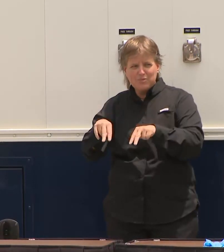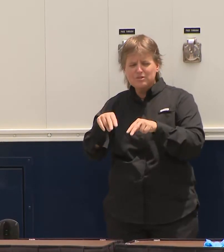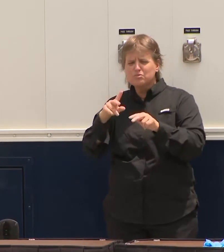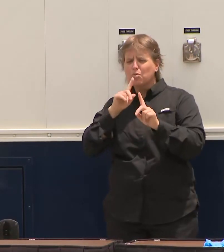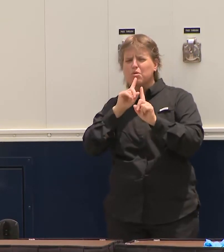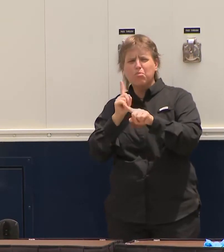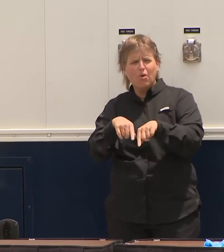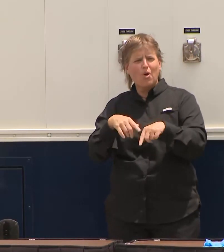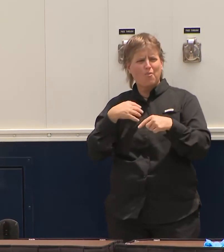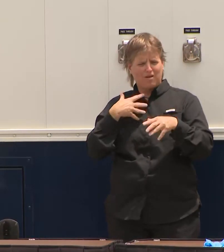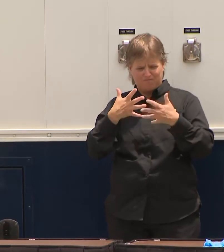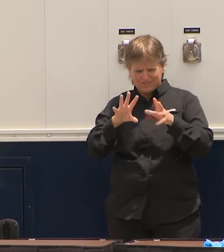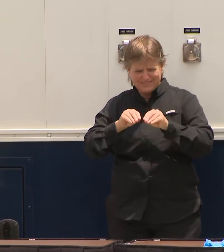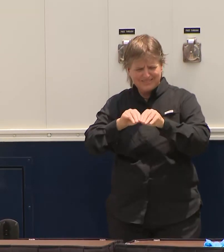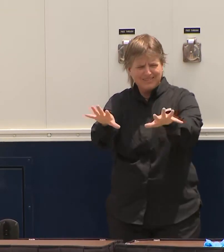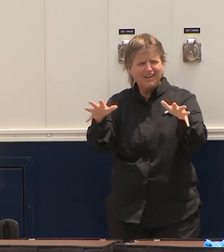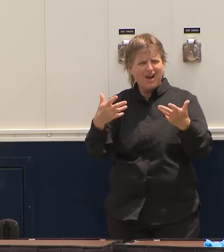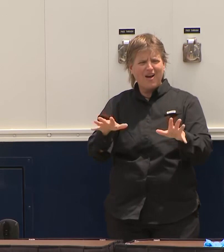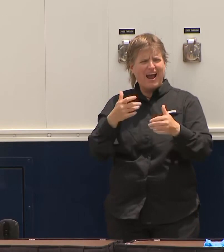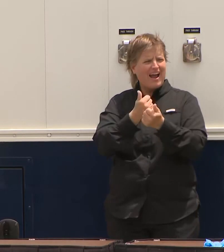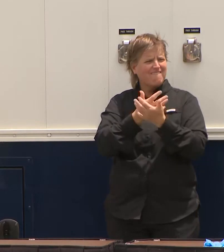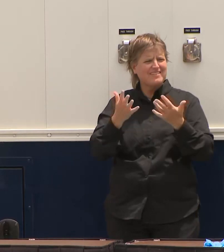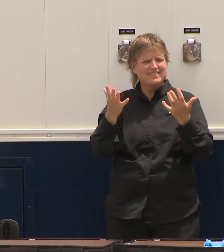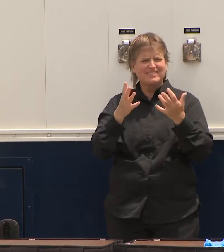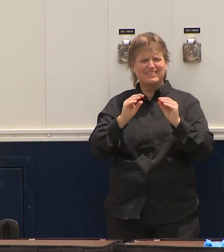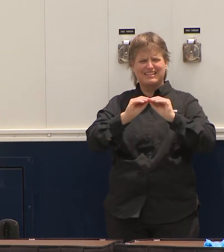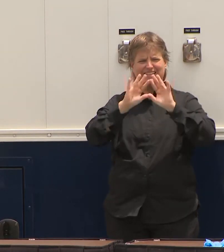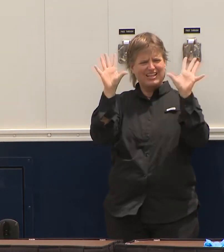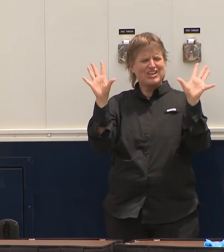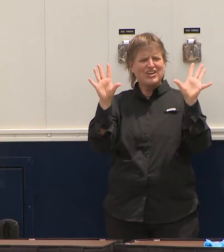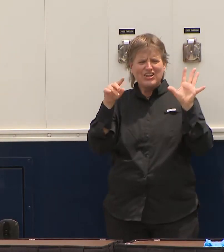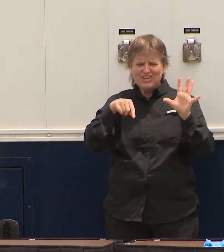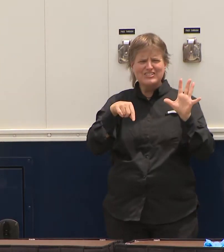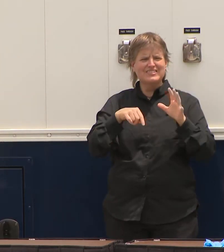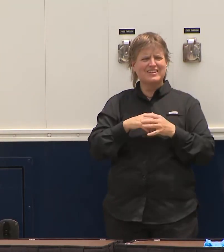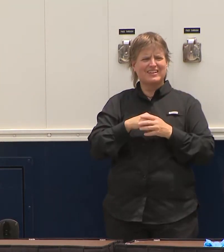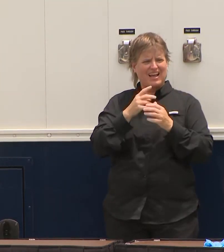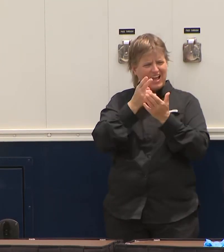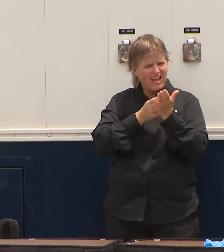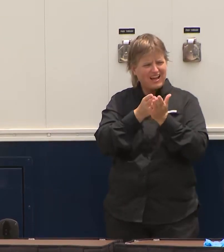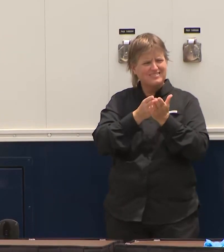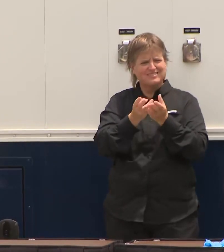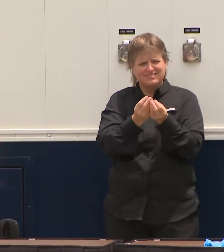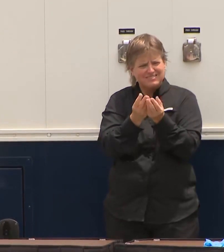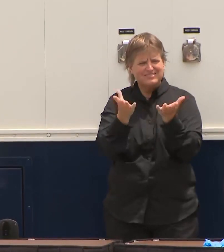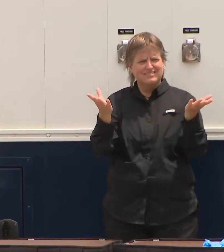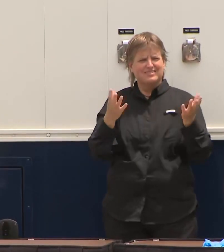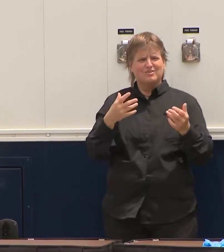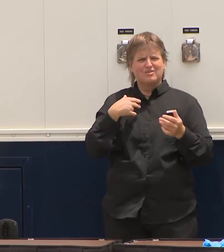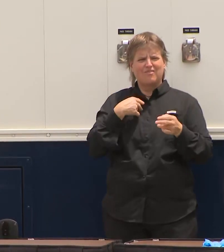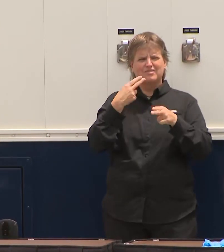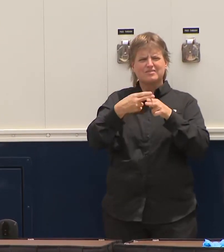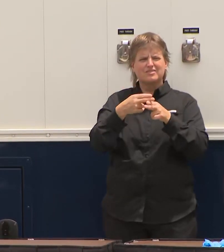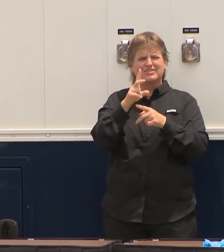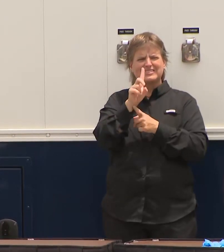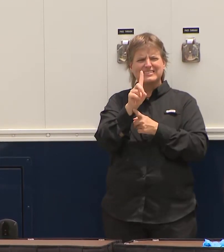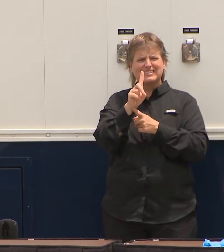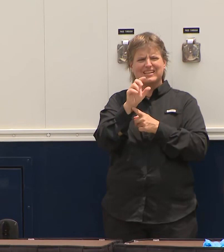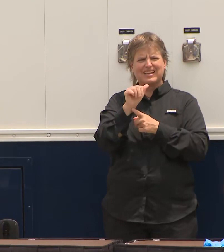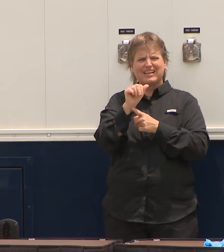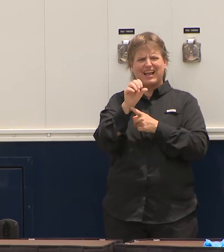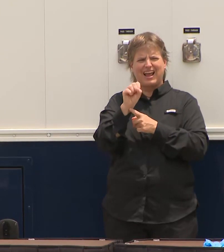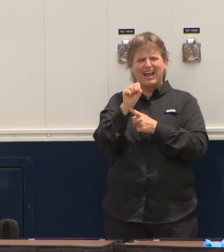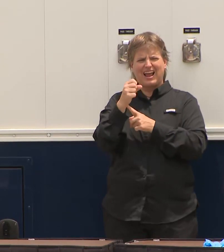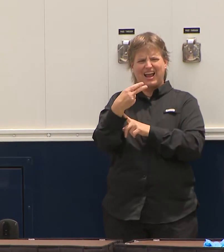transparency. We have a, excuse me, we have a dashboard that's up. You see in real time as the cases come in. Some of these other